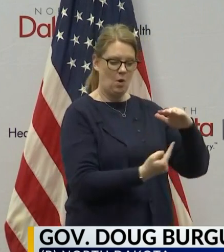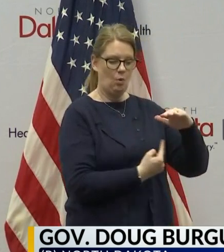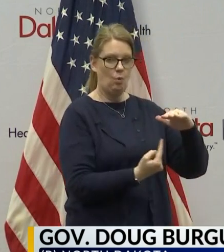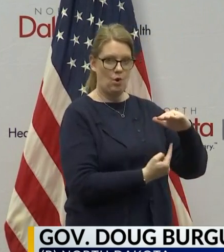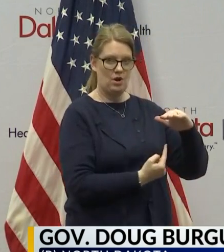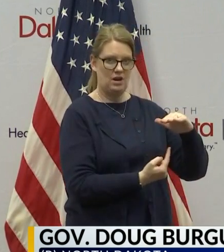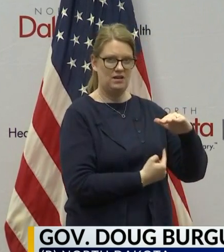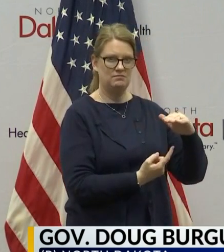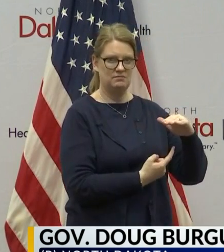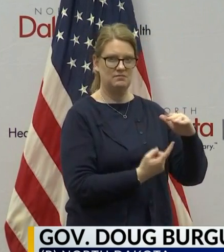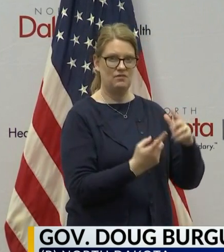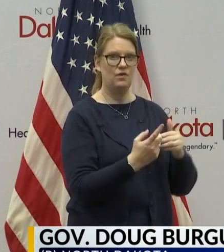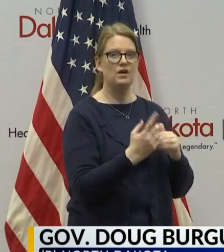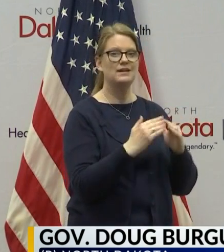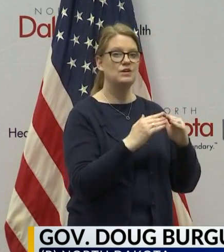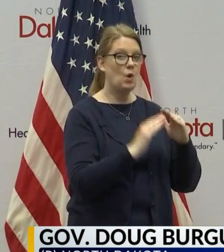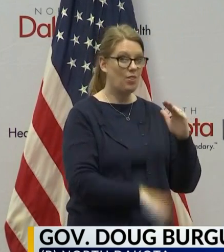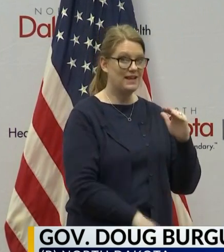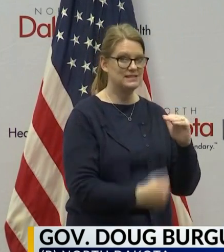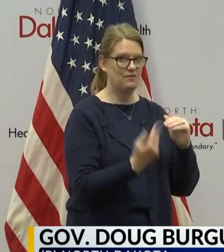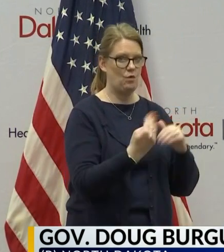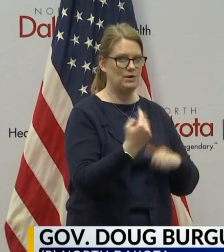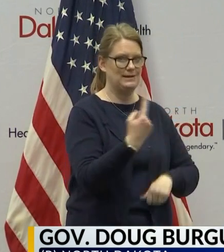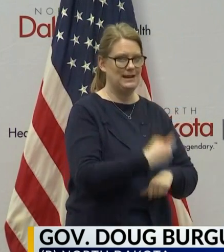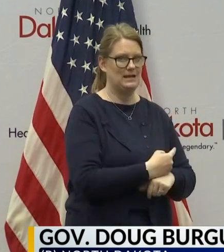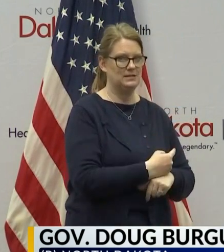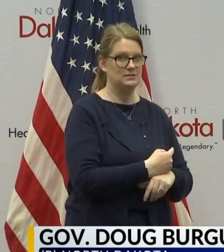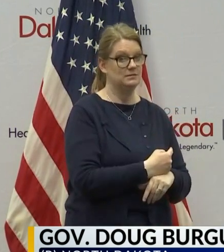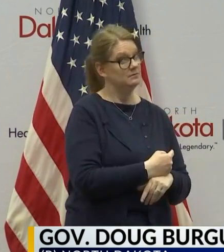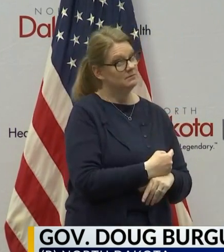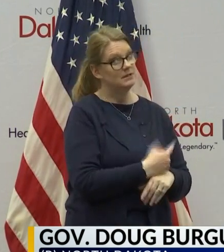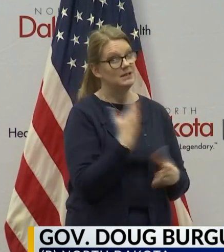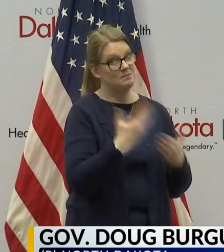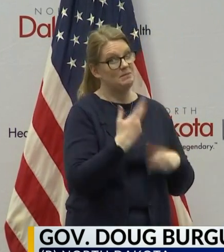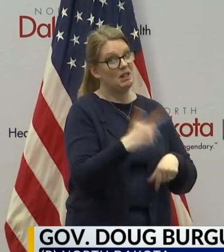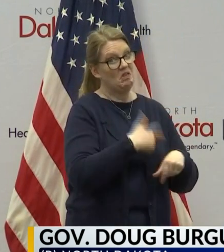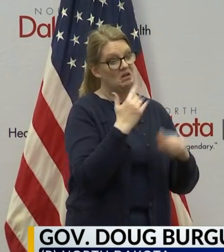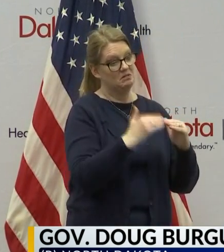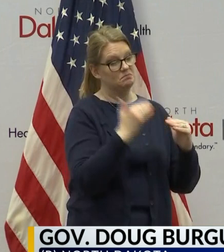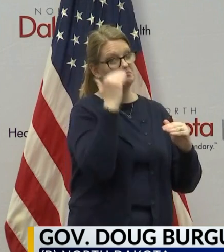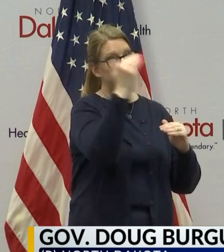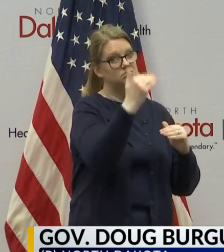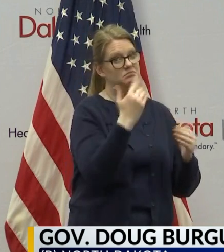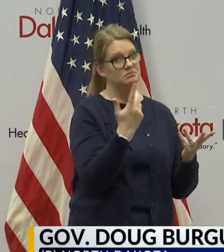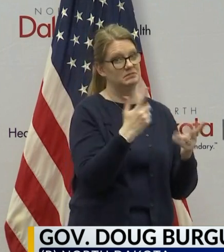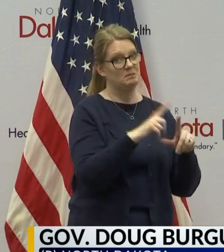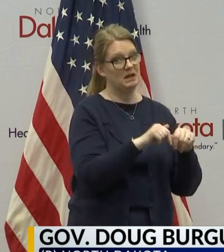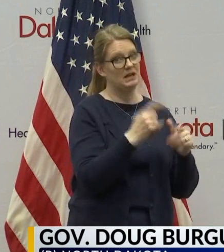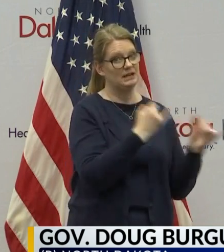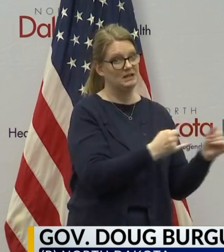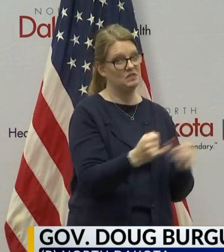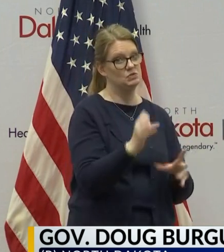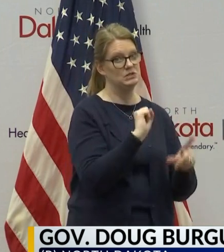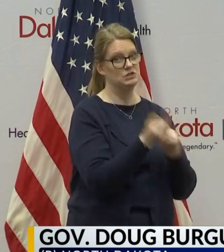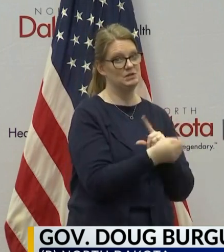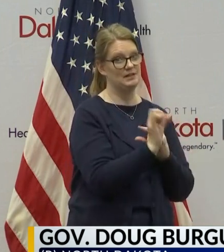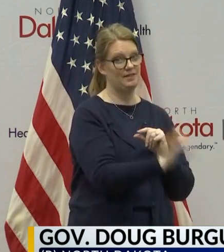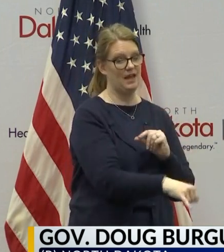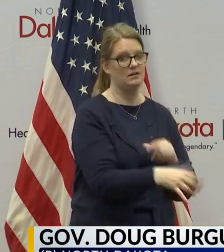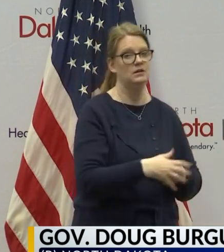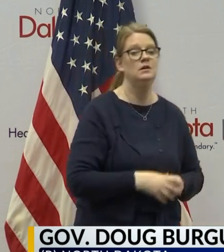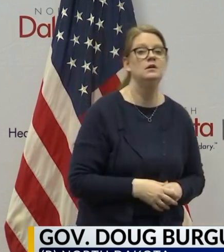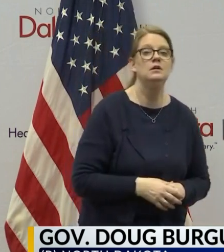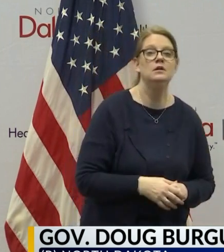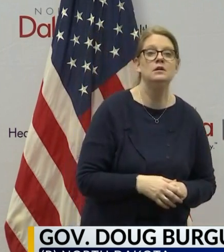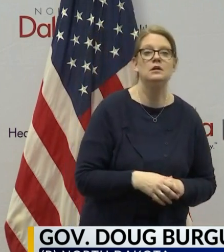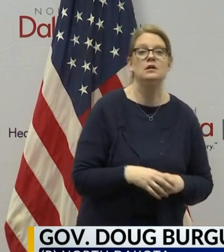no less than 14 days. And we say no less because maybe it's going to be longer than that based on your individual situation. But now here's the other